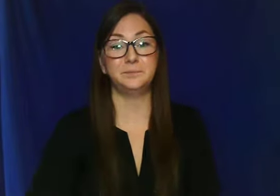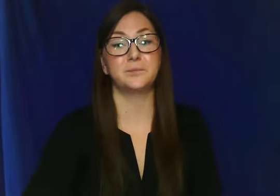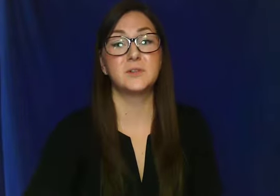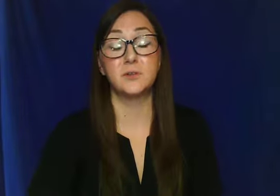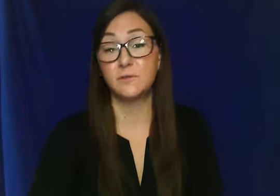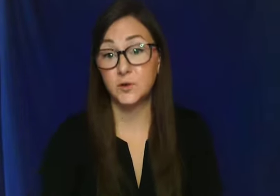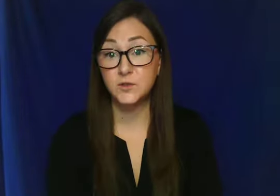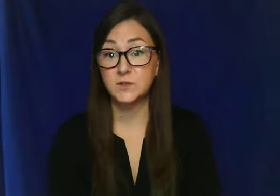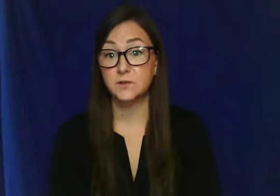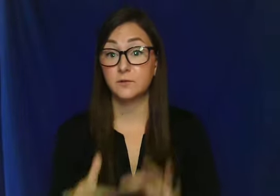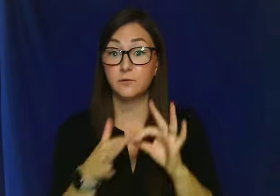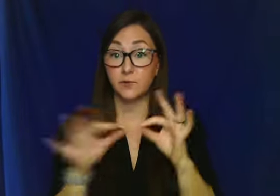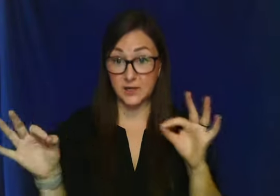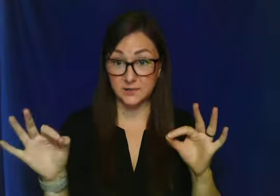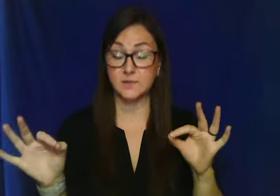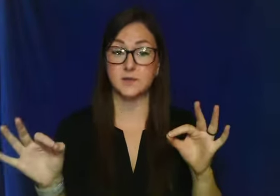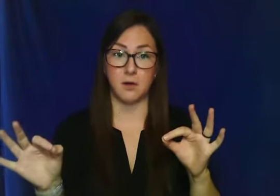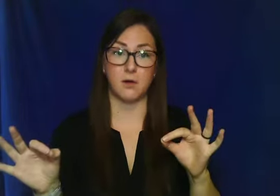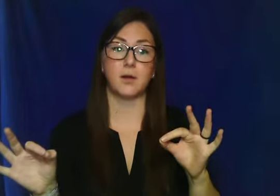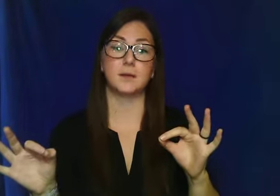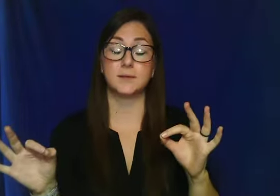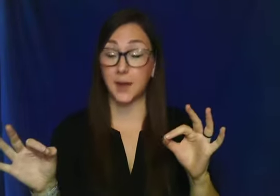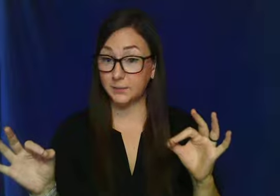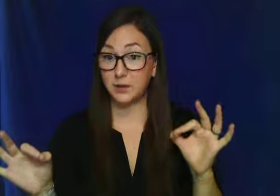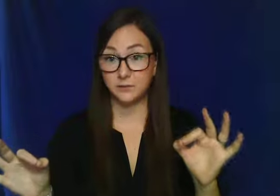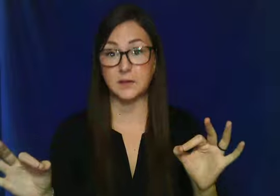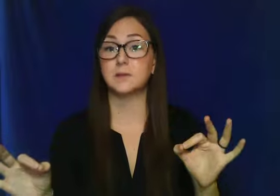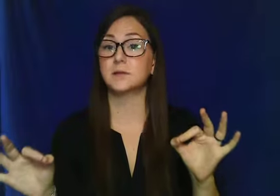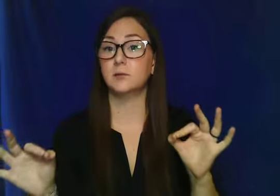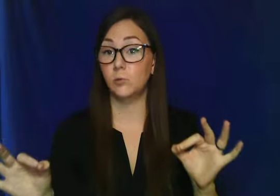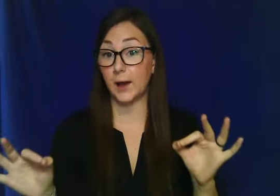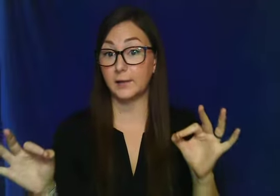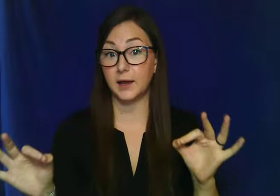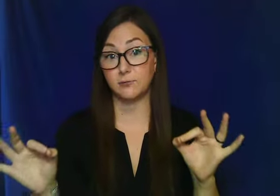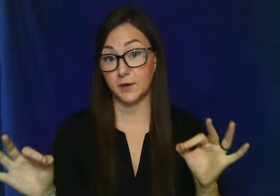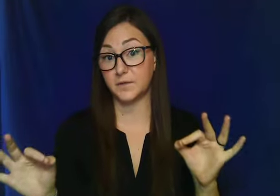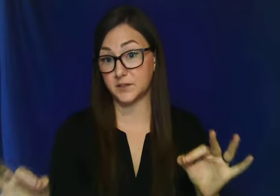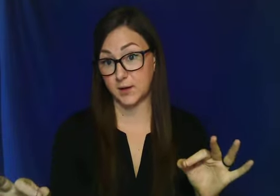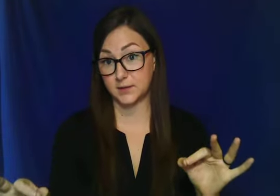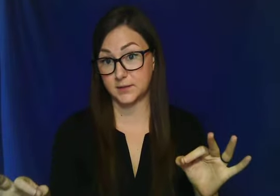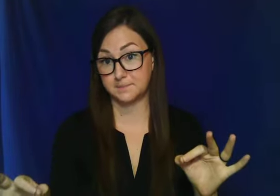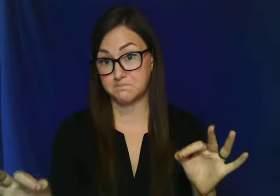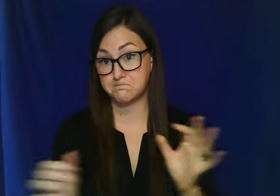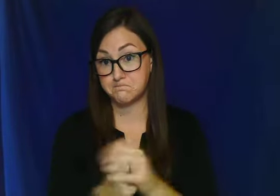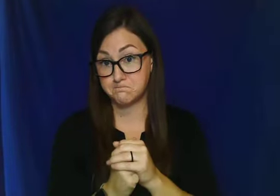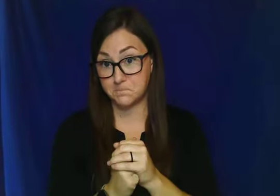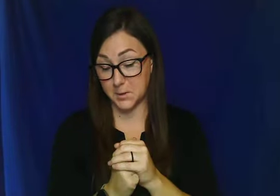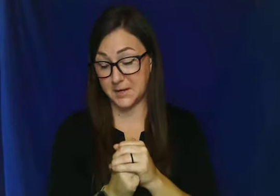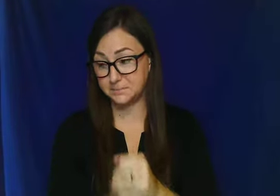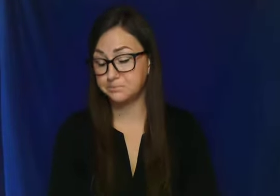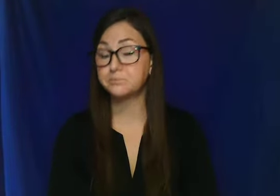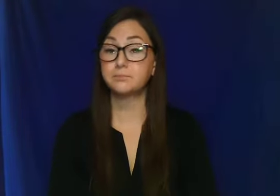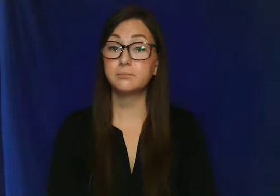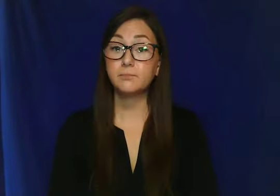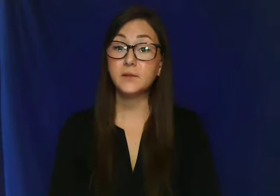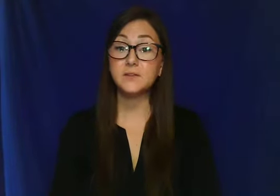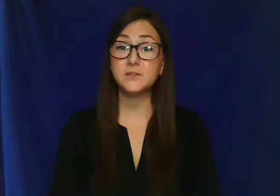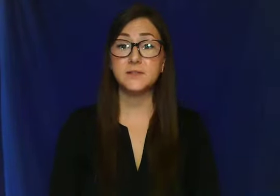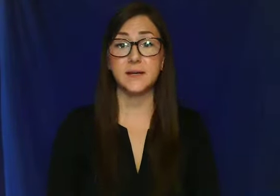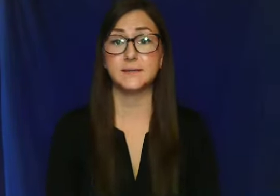So the first phrase of the song is, Guide my feet while I run this race. Okay, so the signs